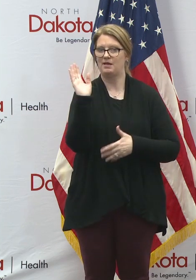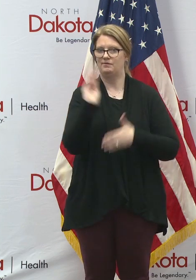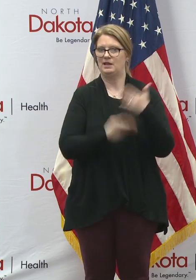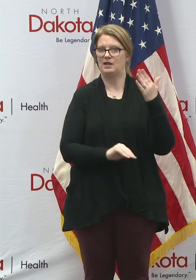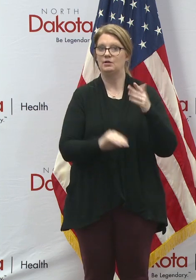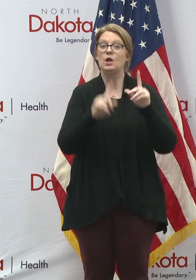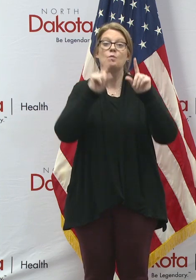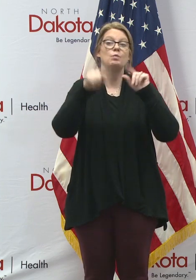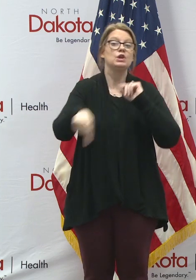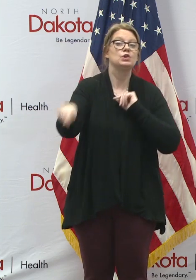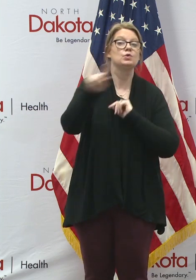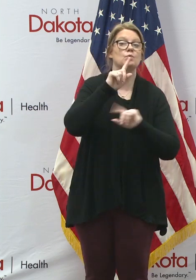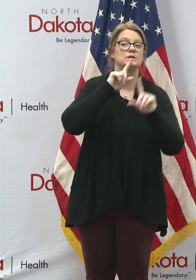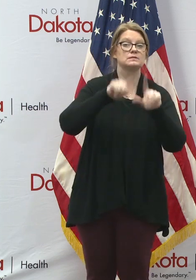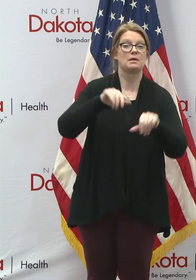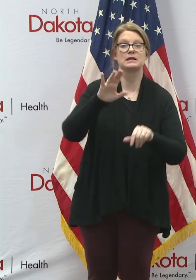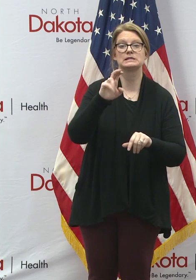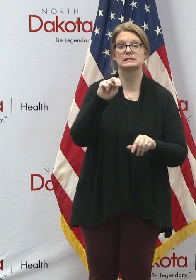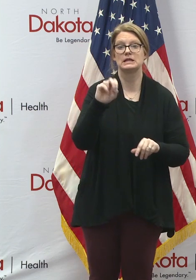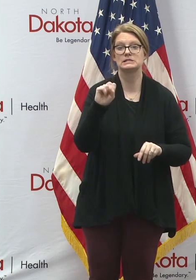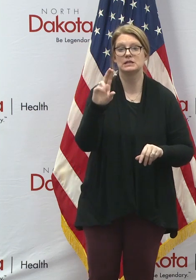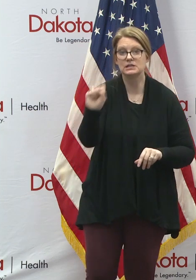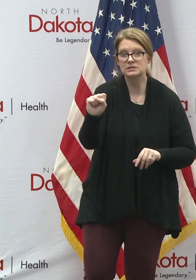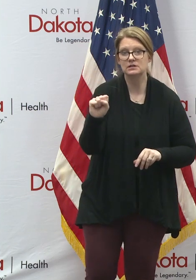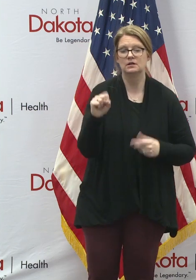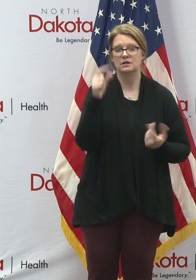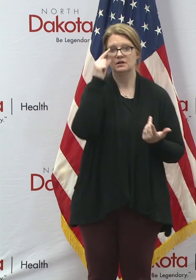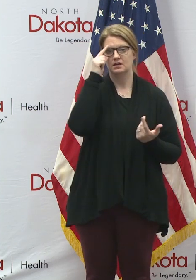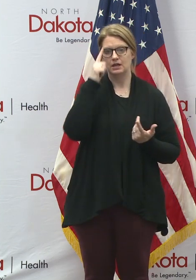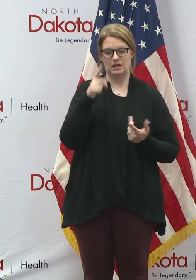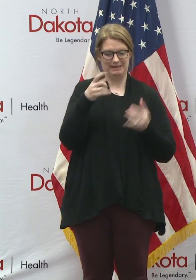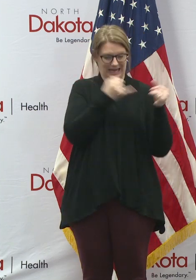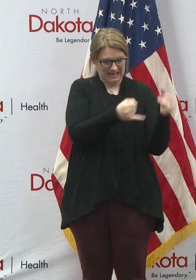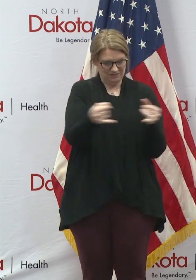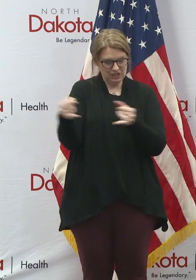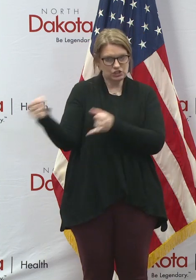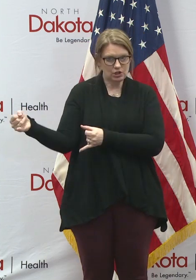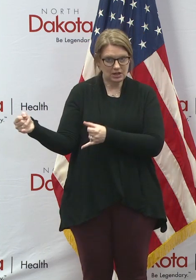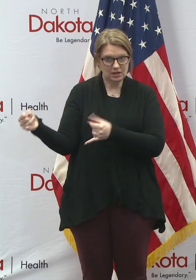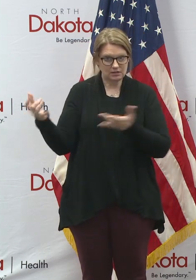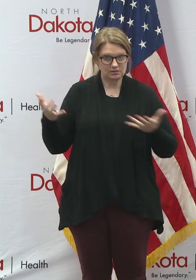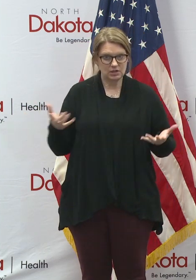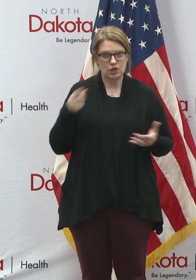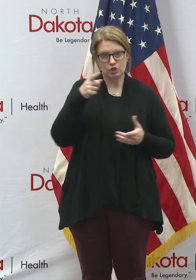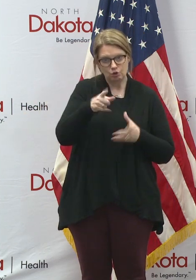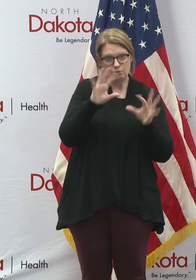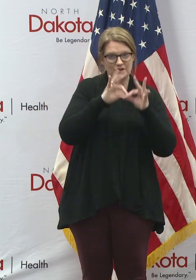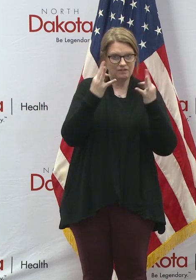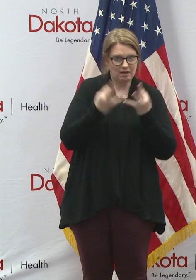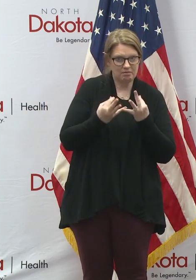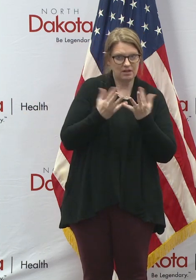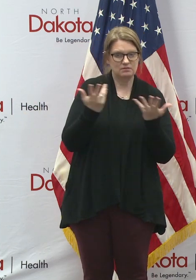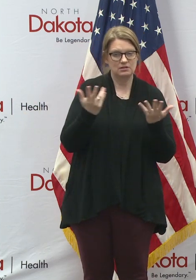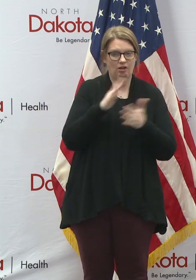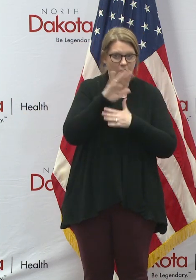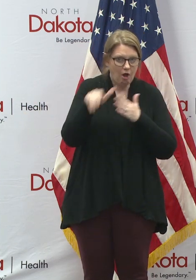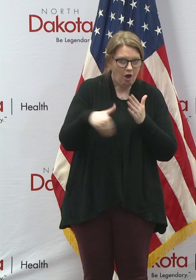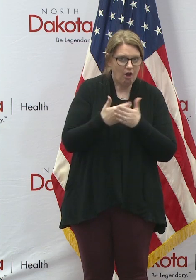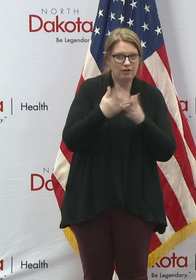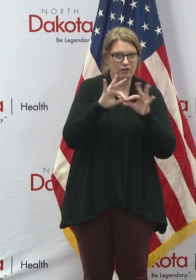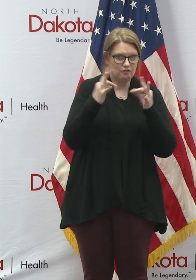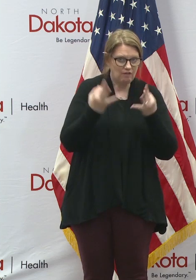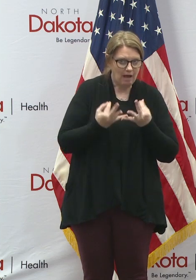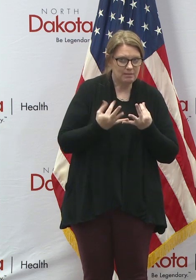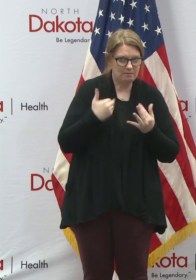you respond to the census and we say that you count, you individually count. You, your family, every one of your family members